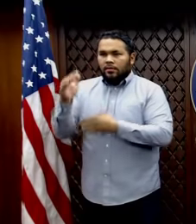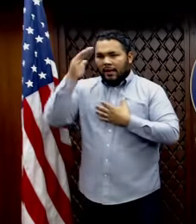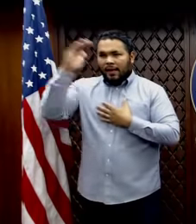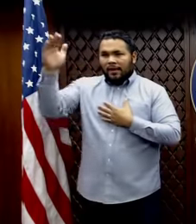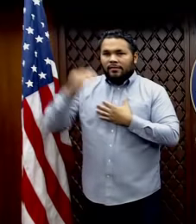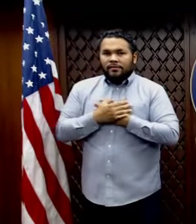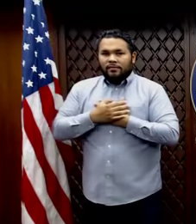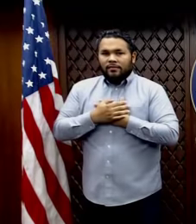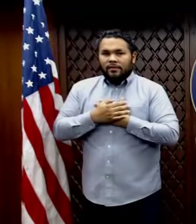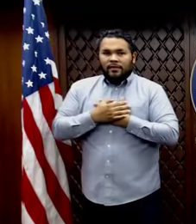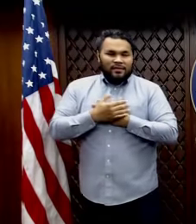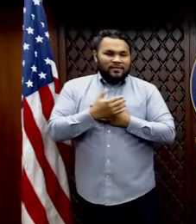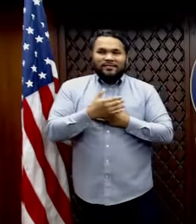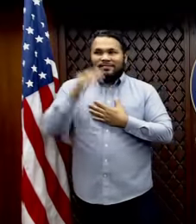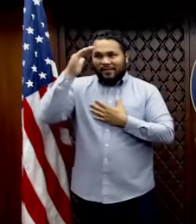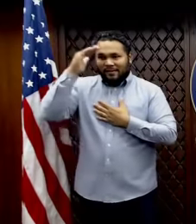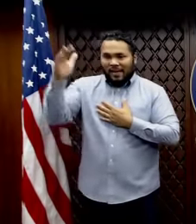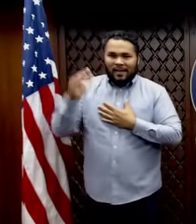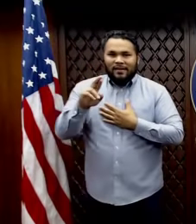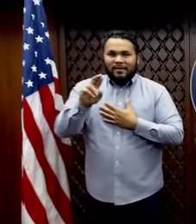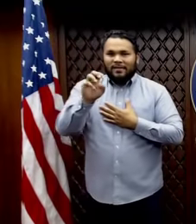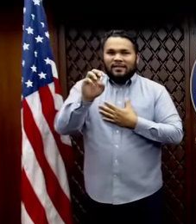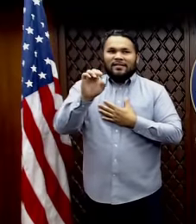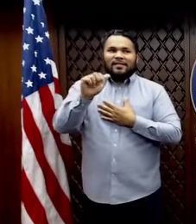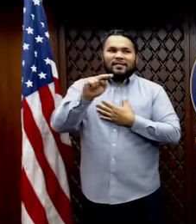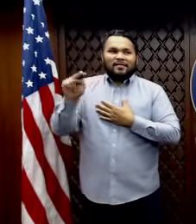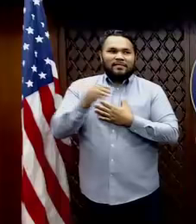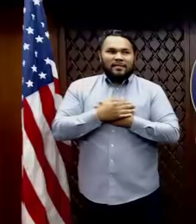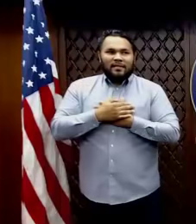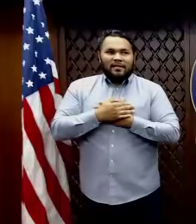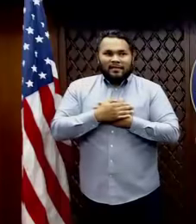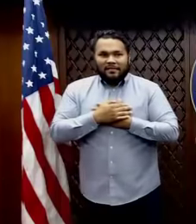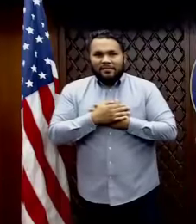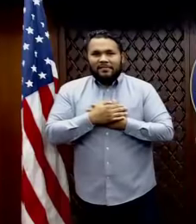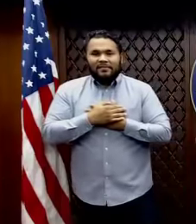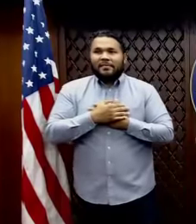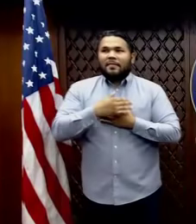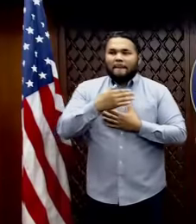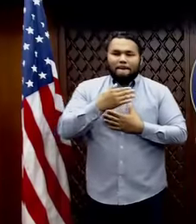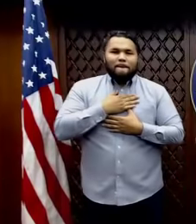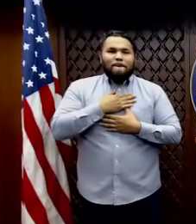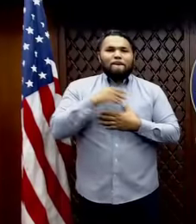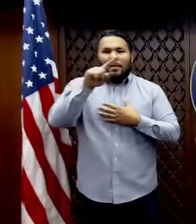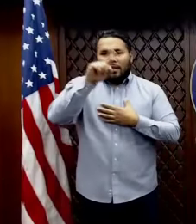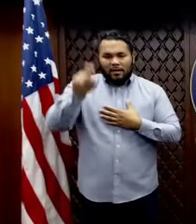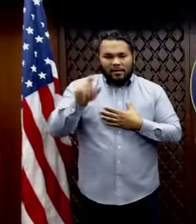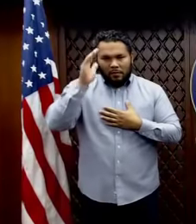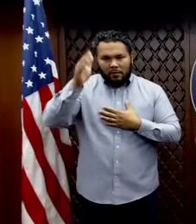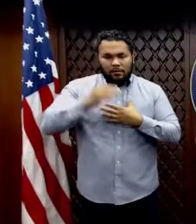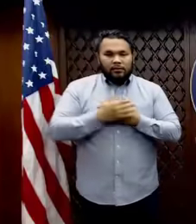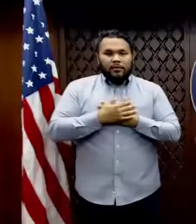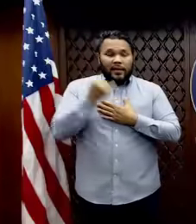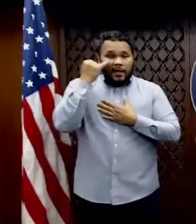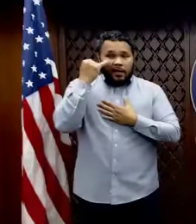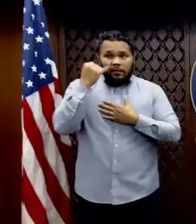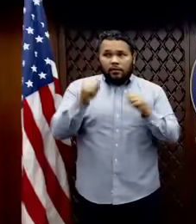Hello. Hi, Rhian. Hi. Uh, so my question would be, um, if, uh, you'd be able to